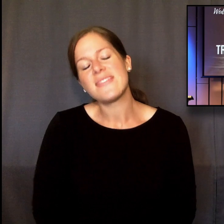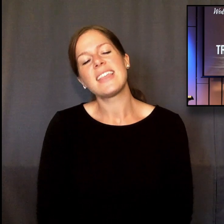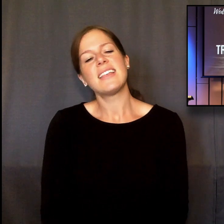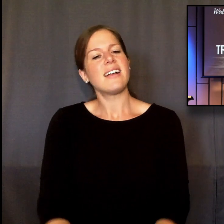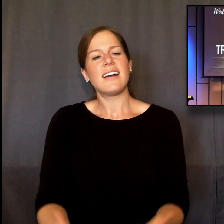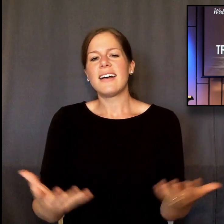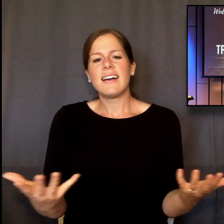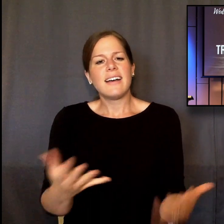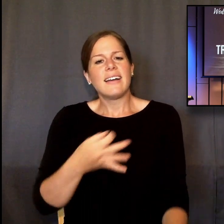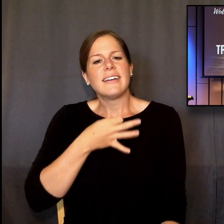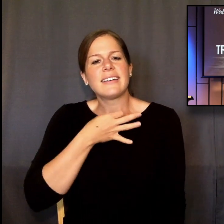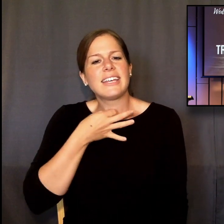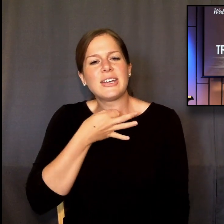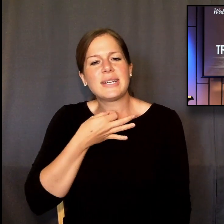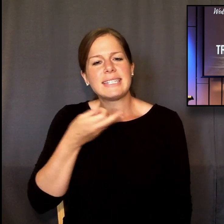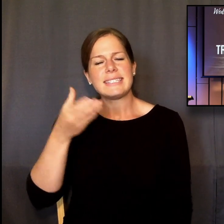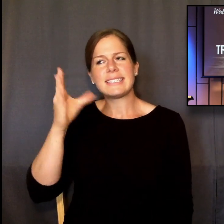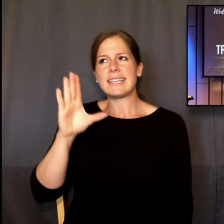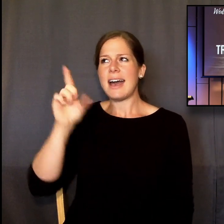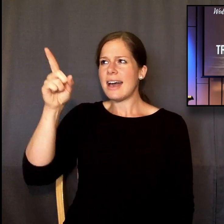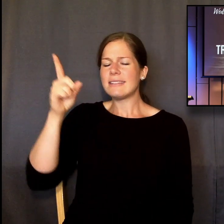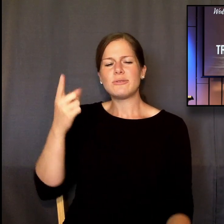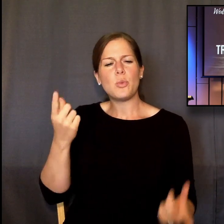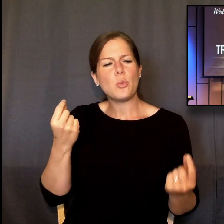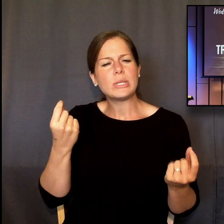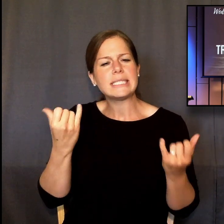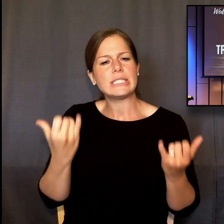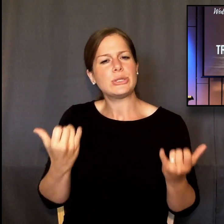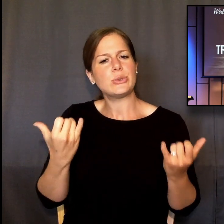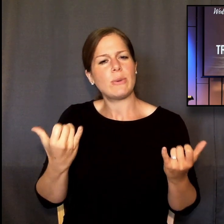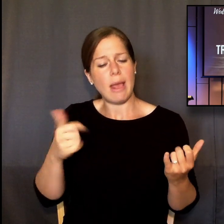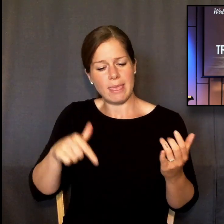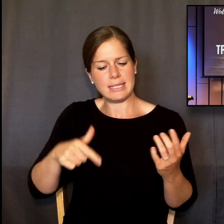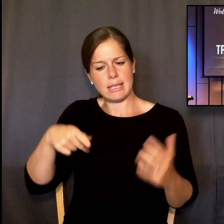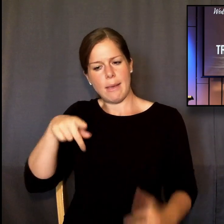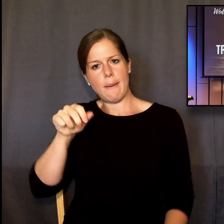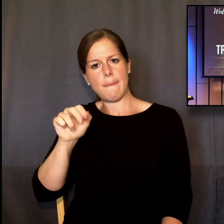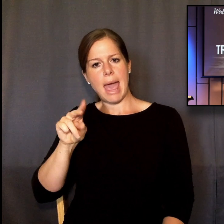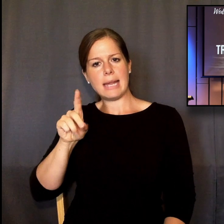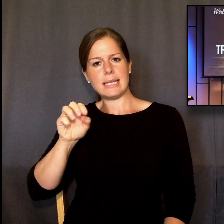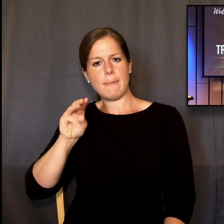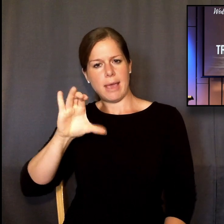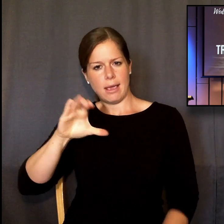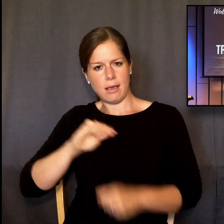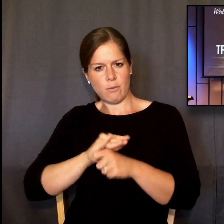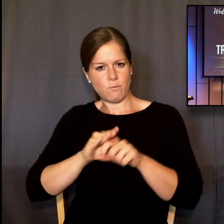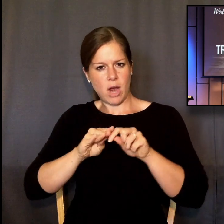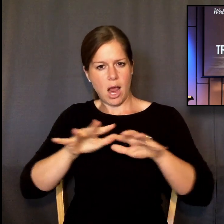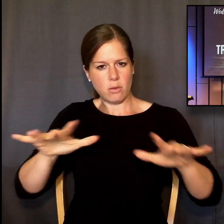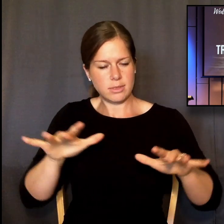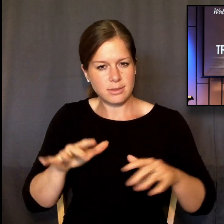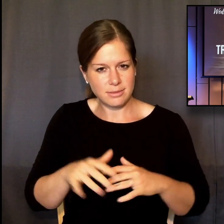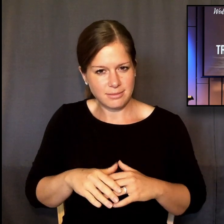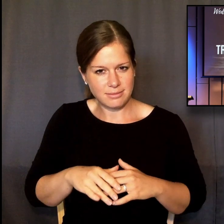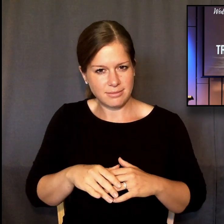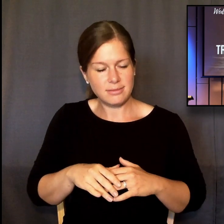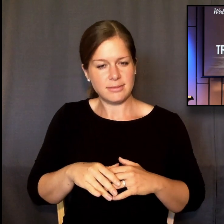So what is God doing during this pandemic? That was the question that I've been kind of teasing this series or this teaching tonight.